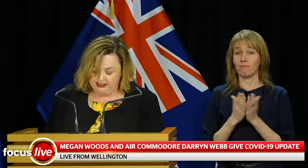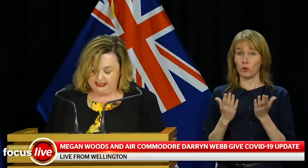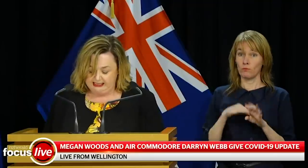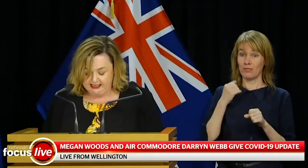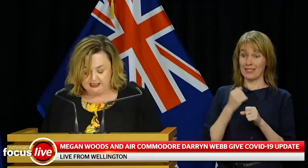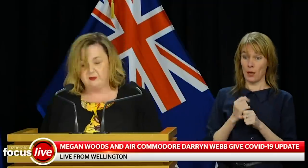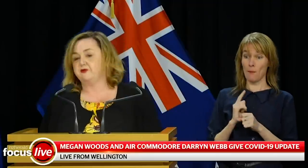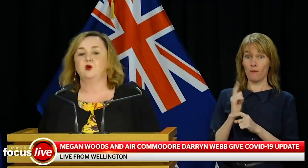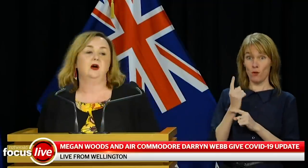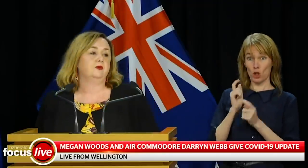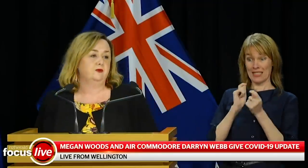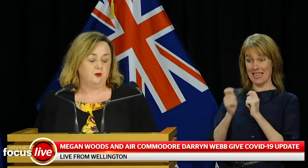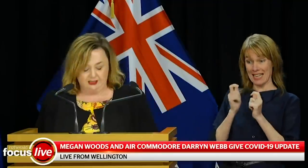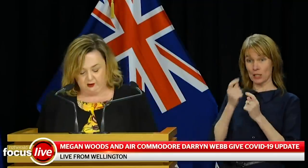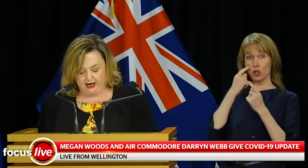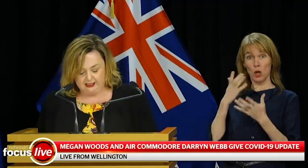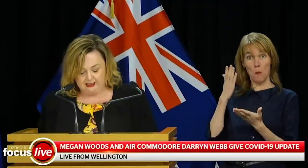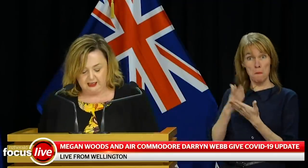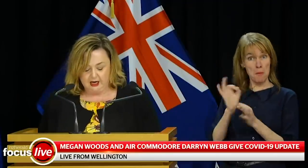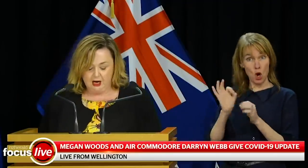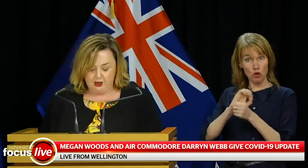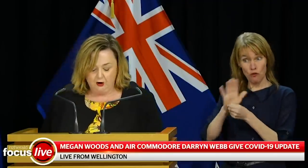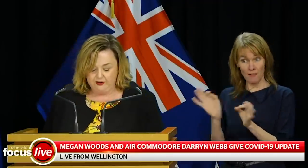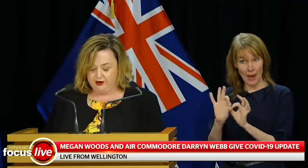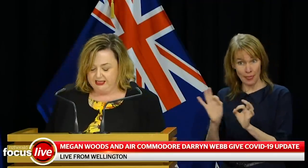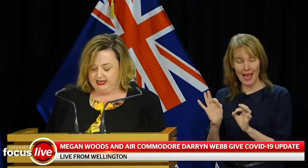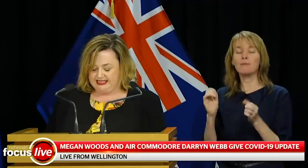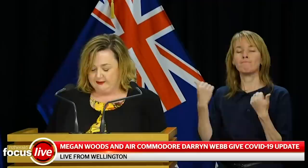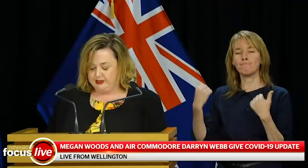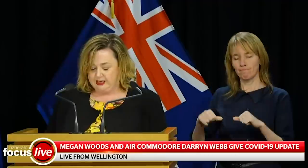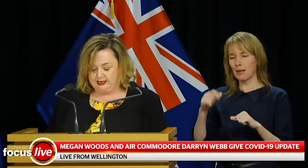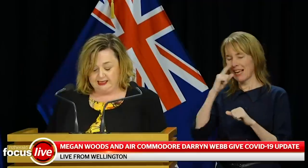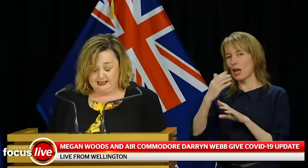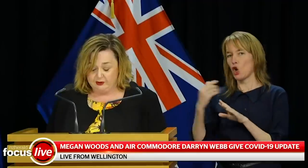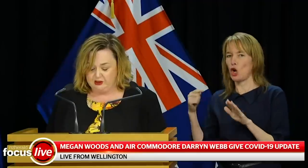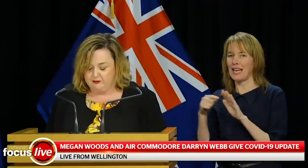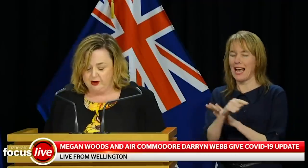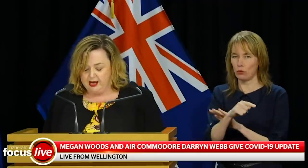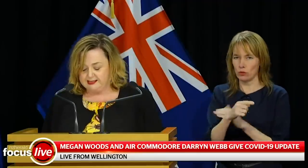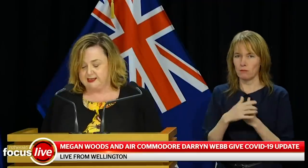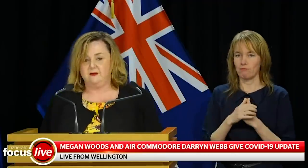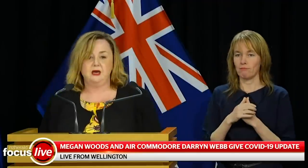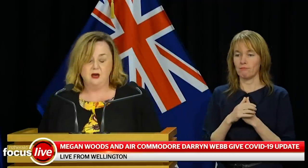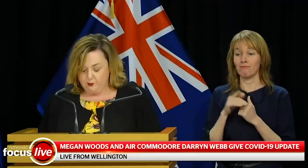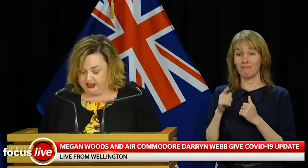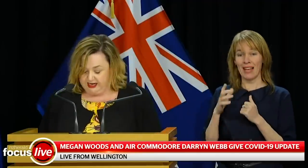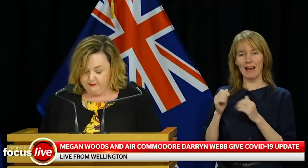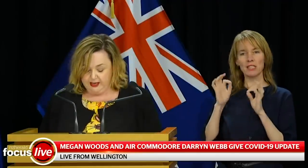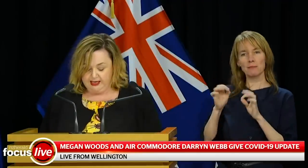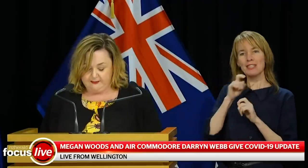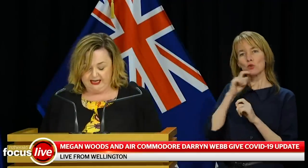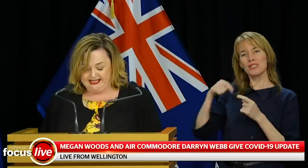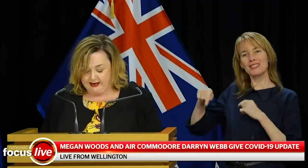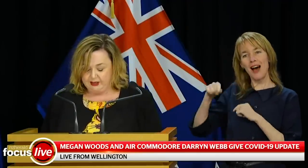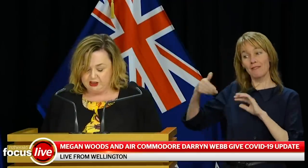COVID-19 test before approval is granted. A COVID-19 exemption compliance team within